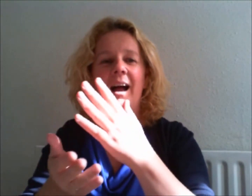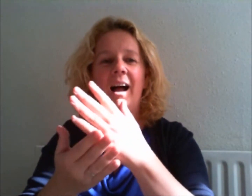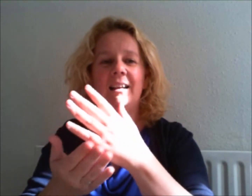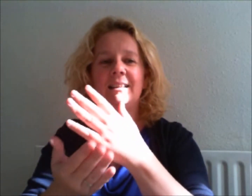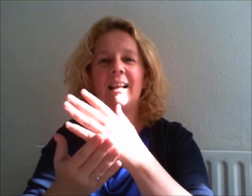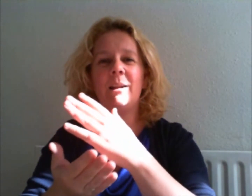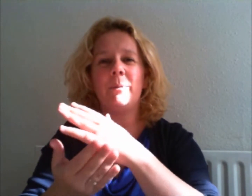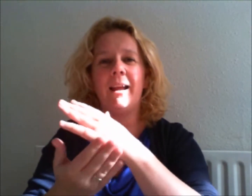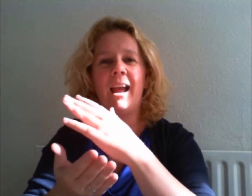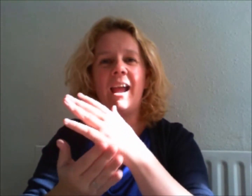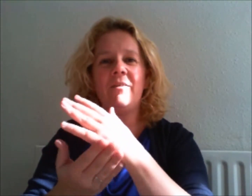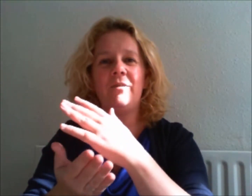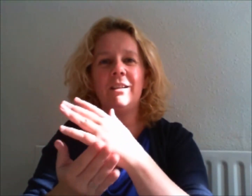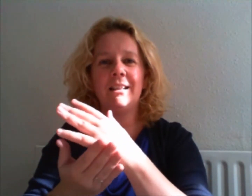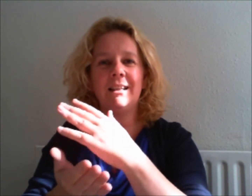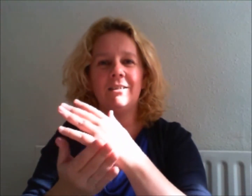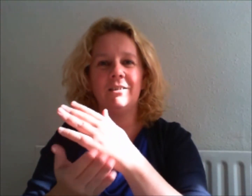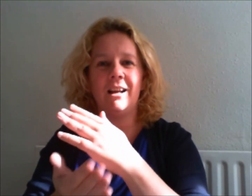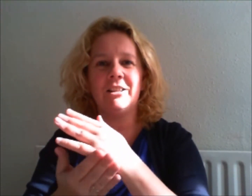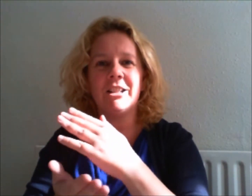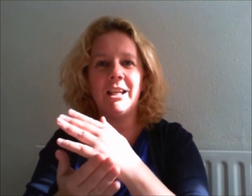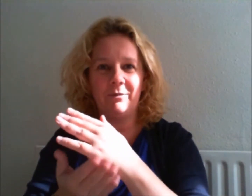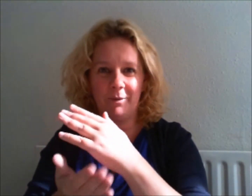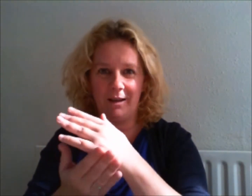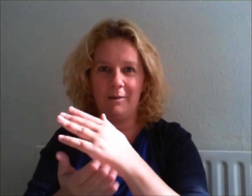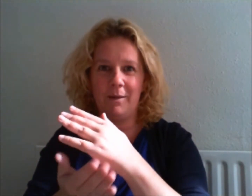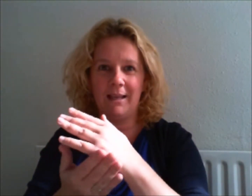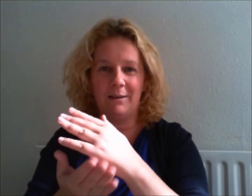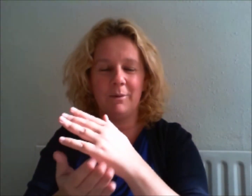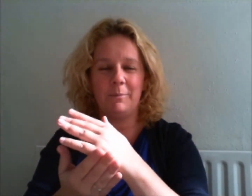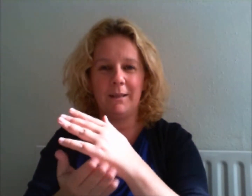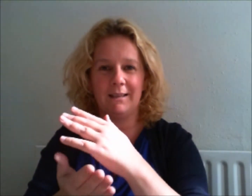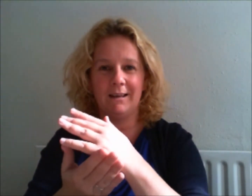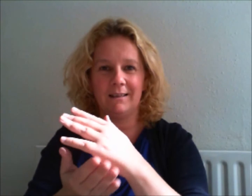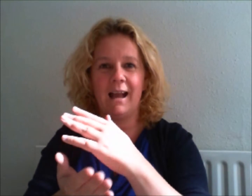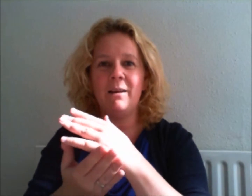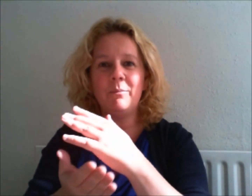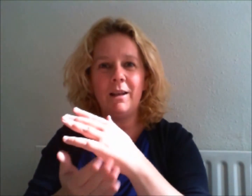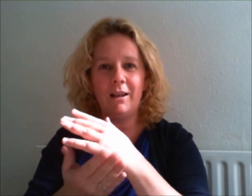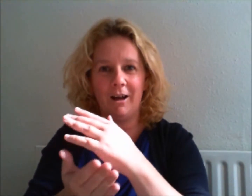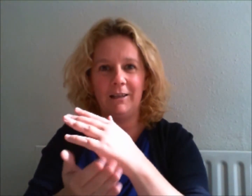I celebrate every single achievement I make in my business and my life.